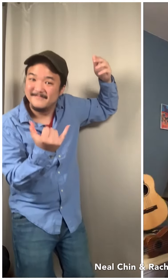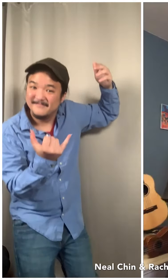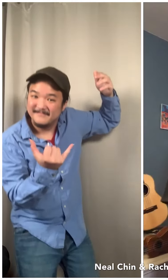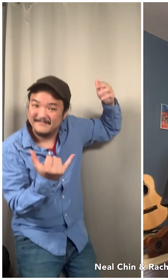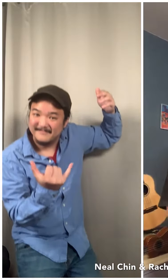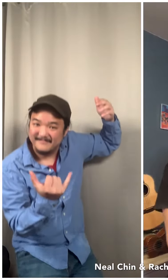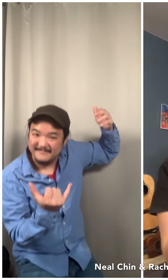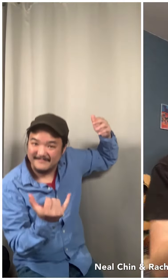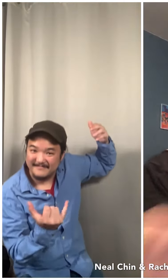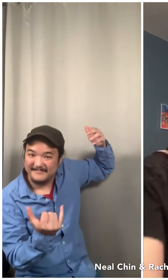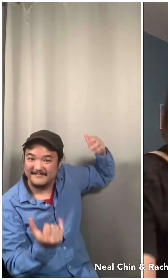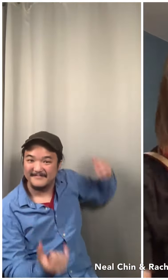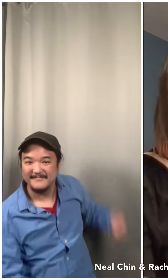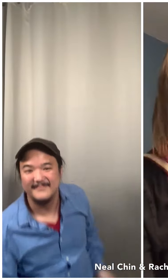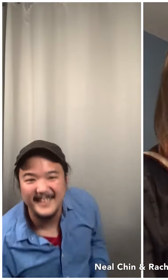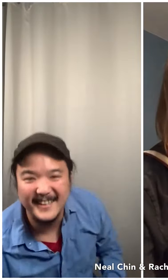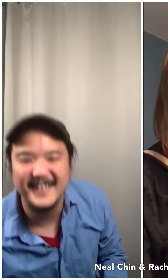Sweet.